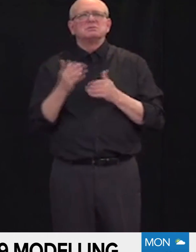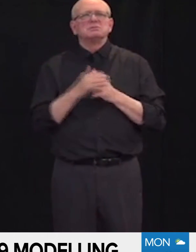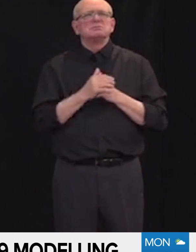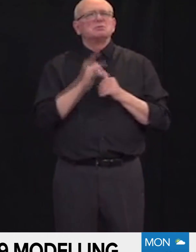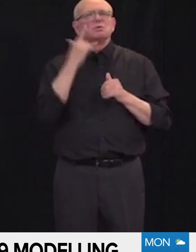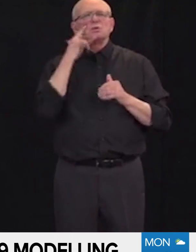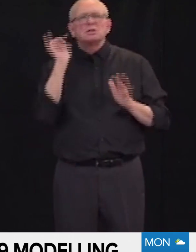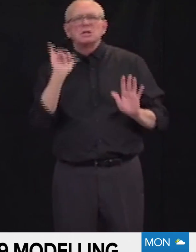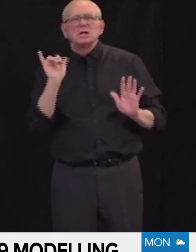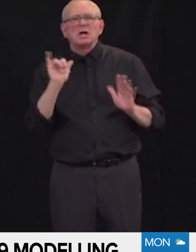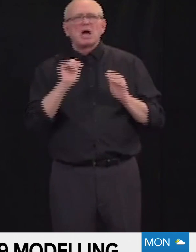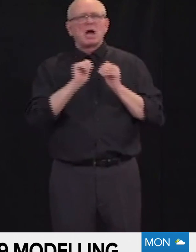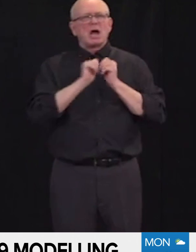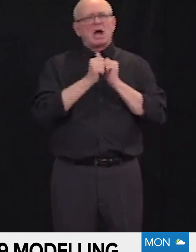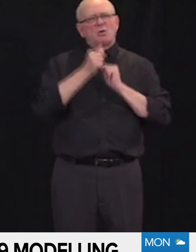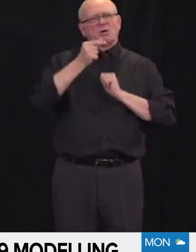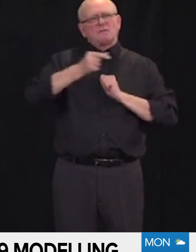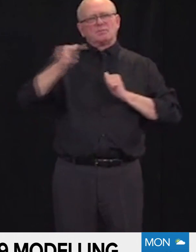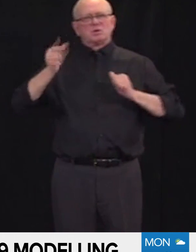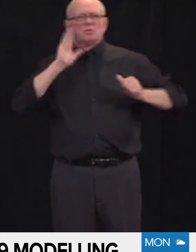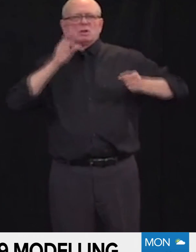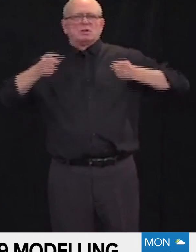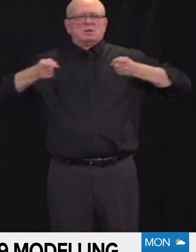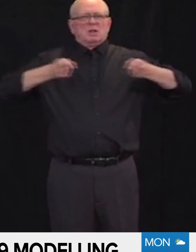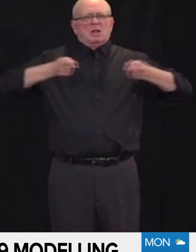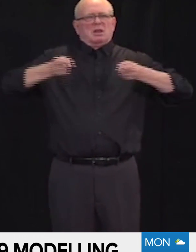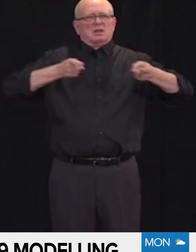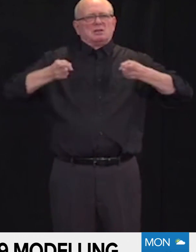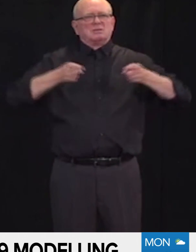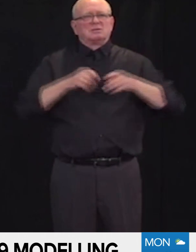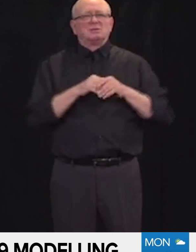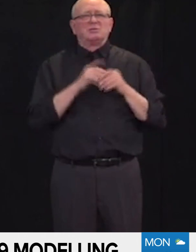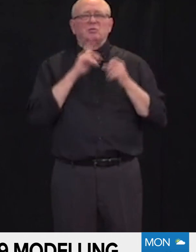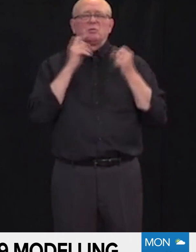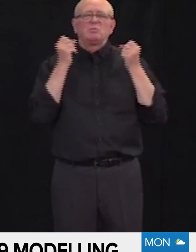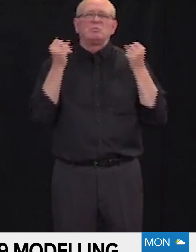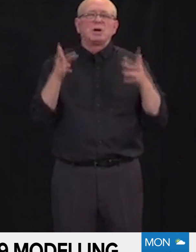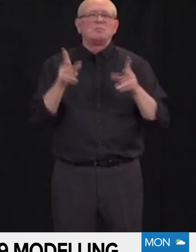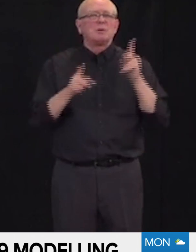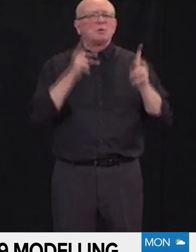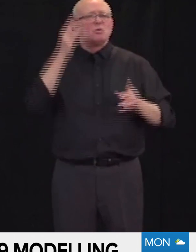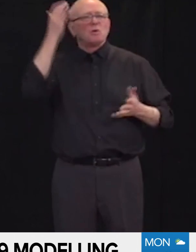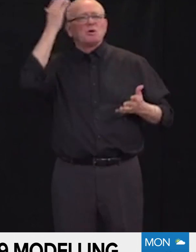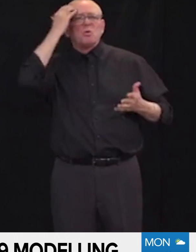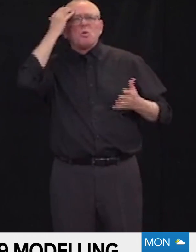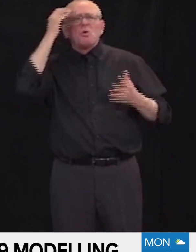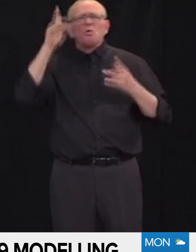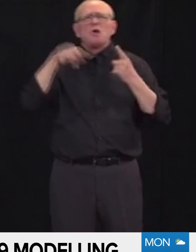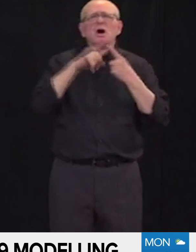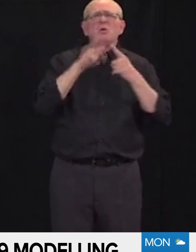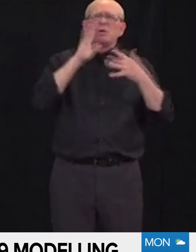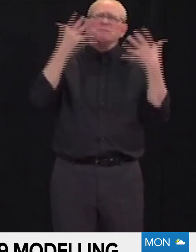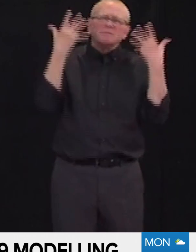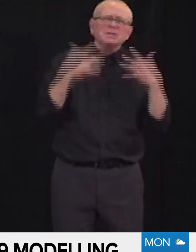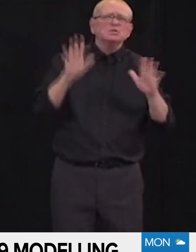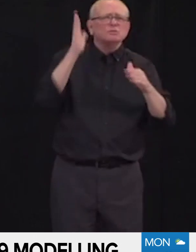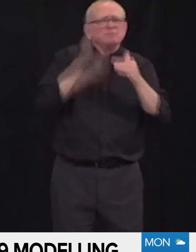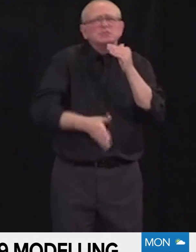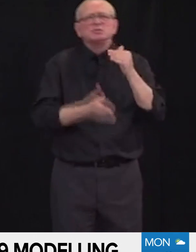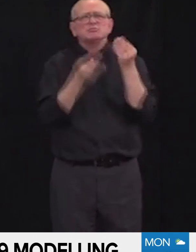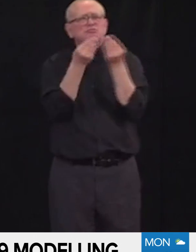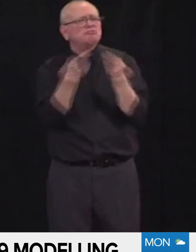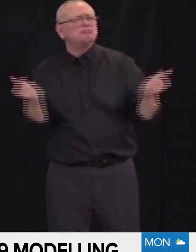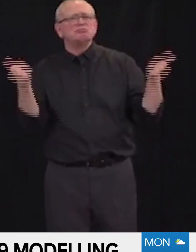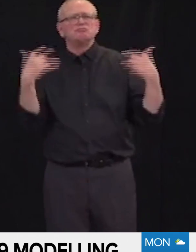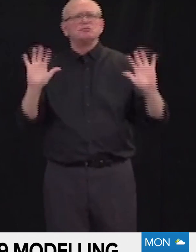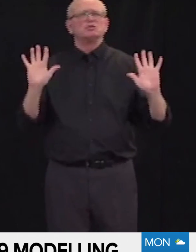be over? We will not be able to answer that with certainty, but I think we can give people a sense of when we think we might be able